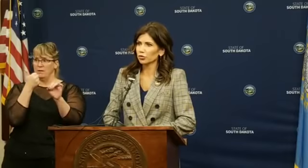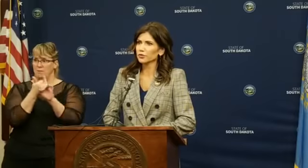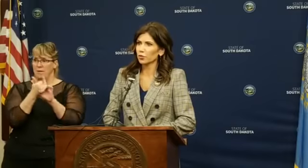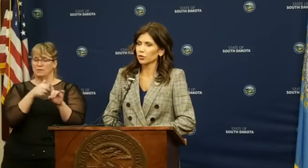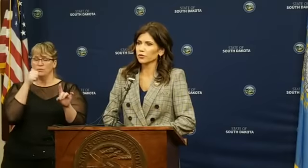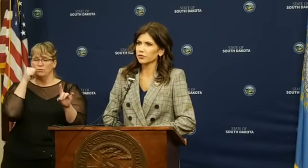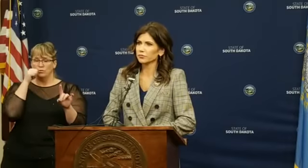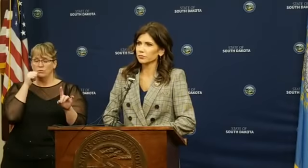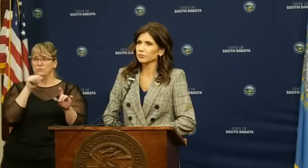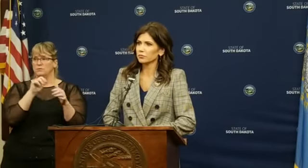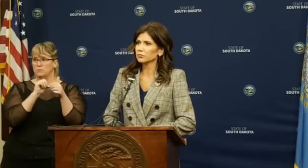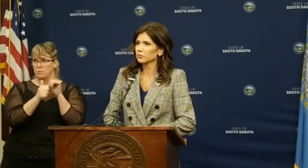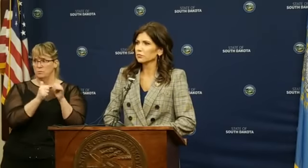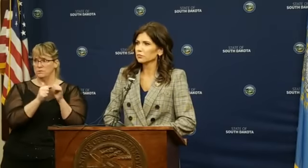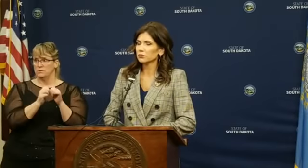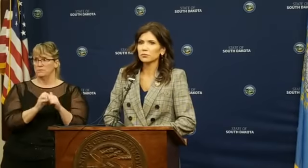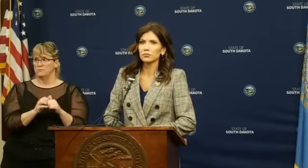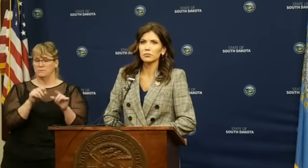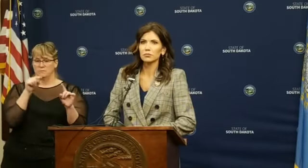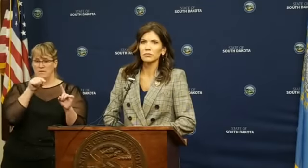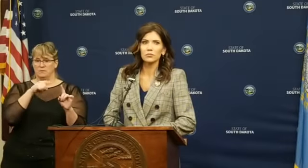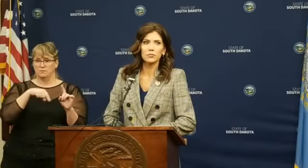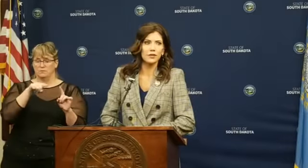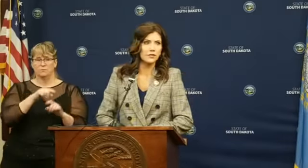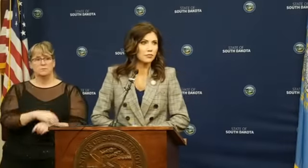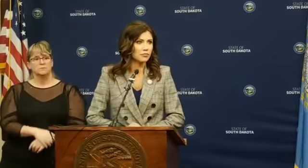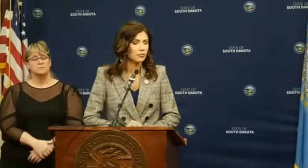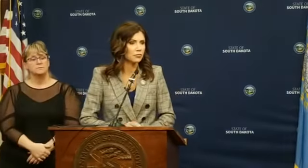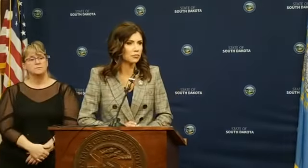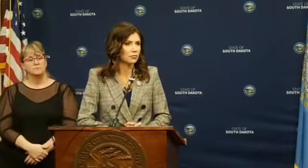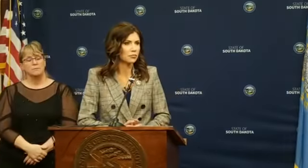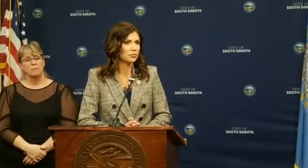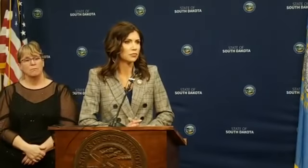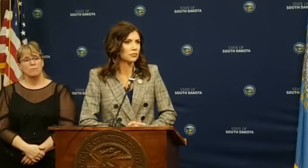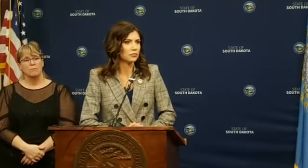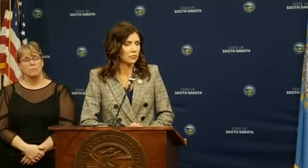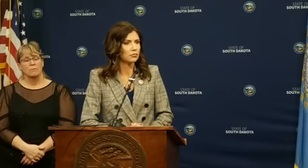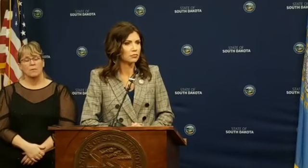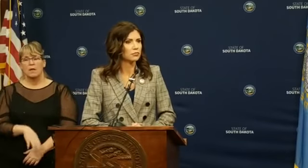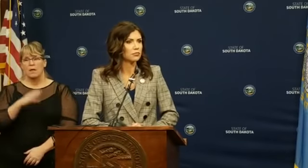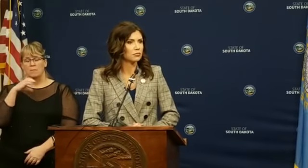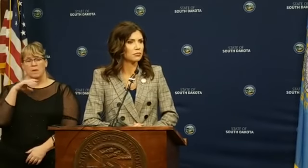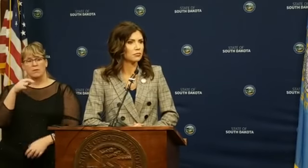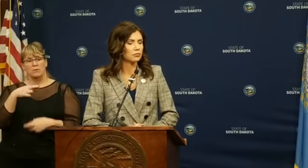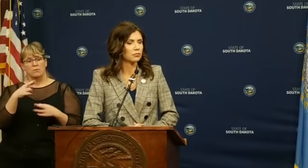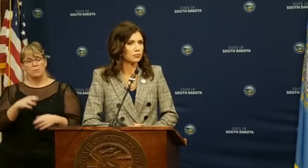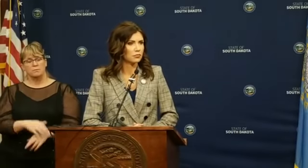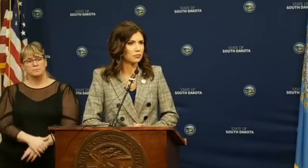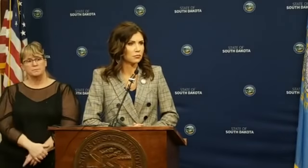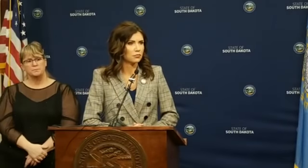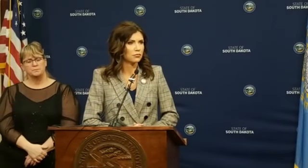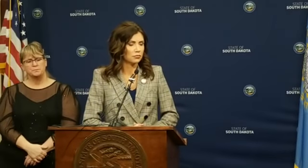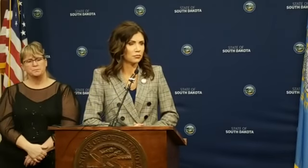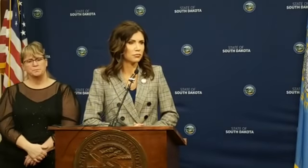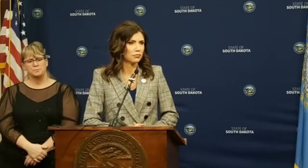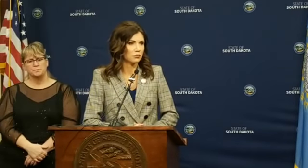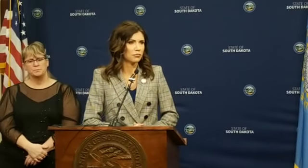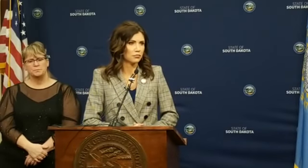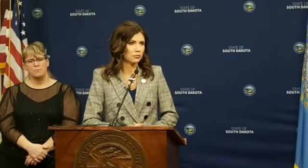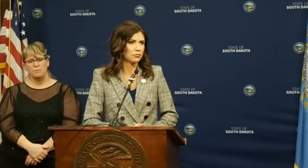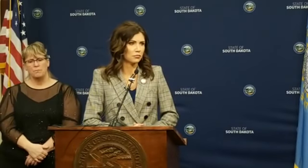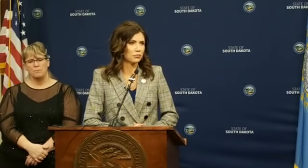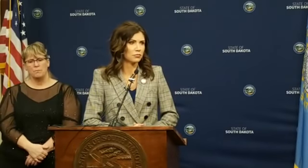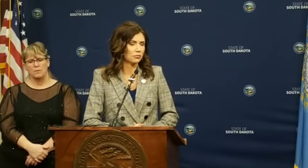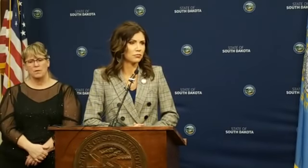girls' sports. Governor? Yes. Steven Gross, maybe. So last time South Dakota